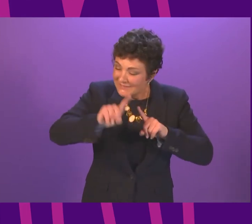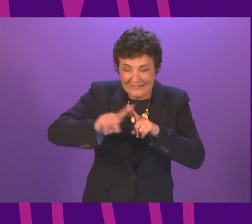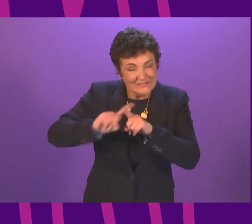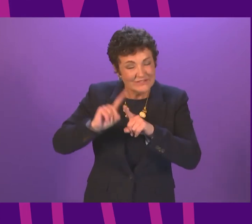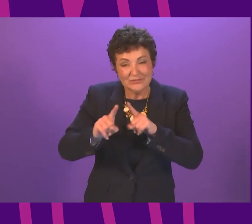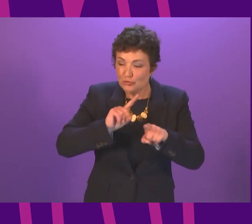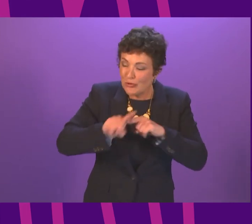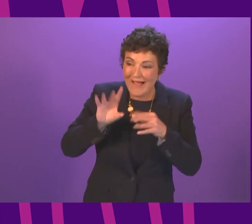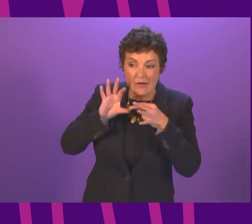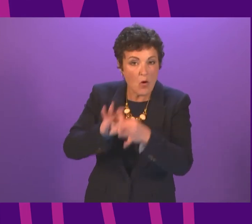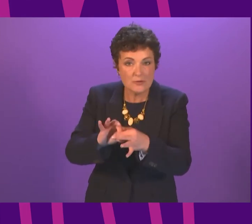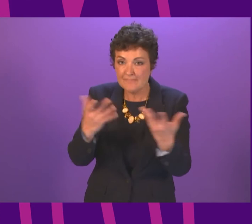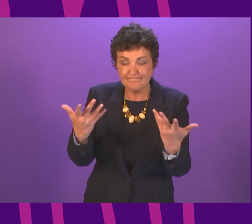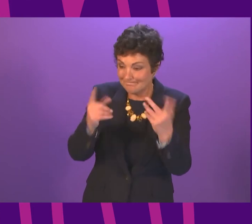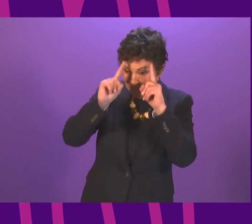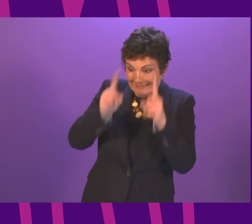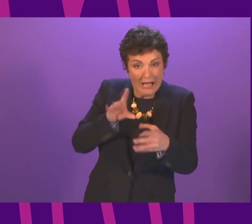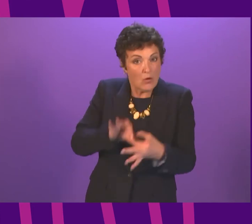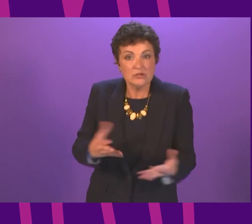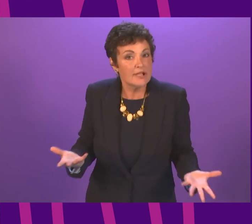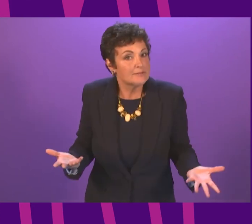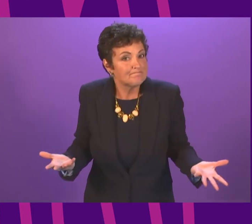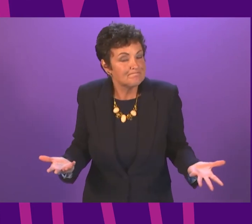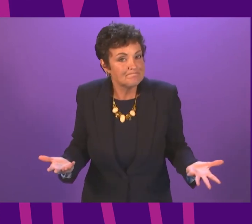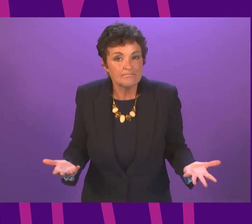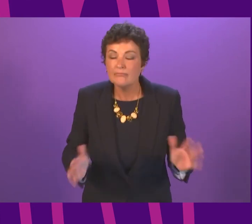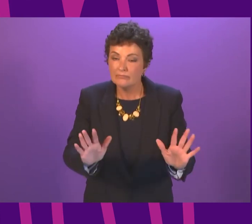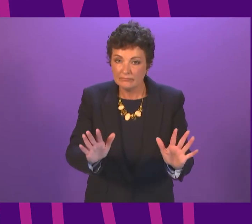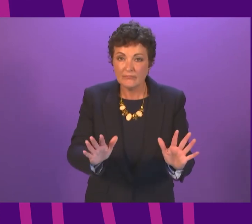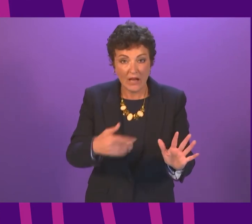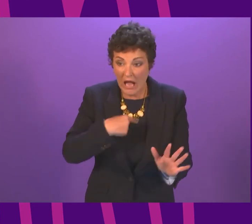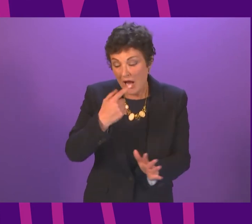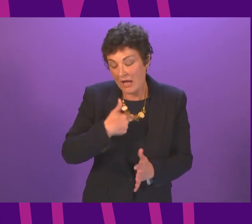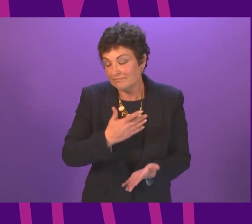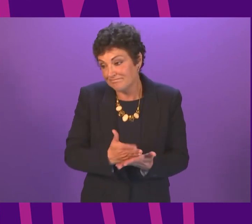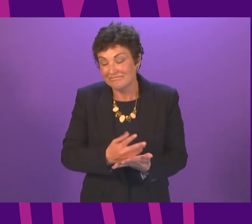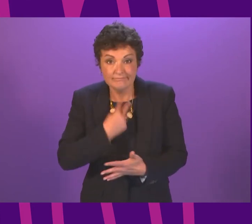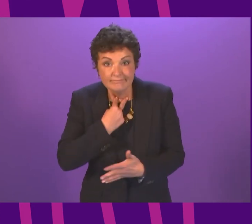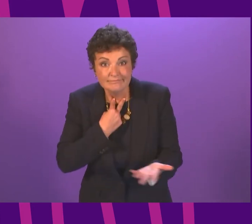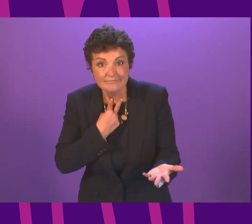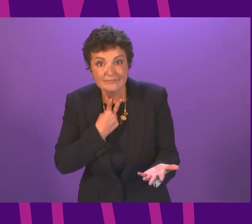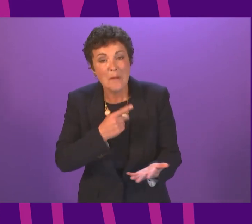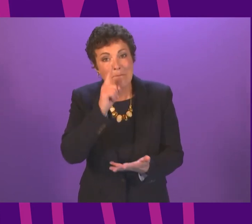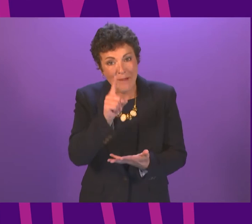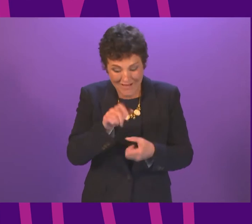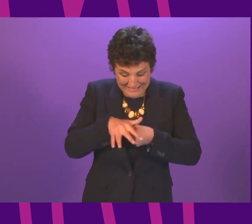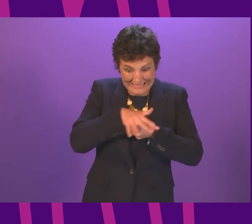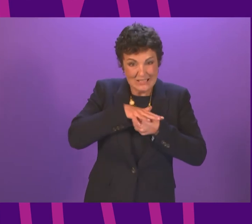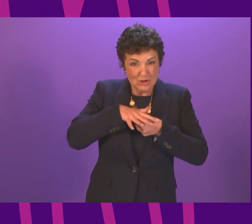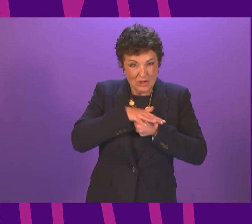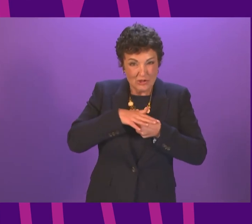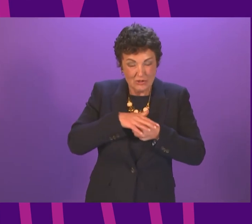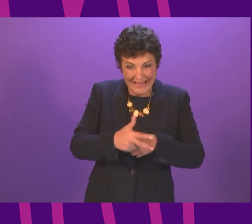contact, and it has not proved possible to contact them. Now, I think that is deeply regrettable. But in a situation where